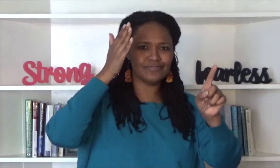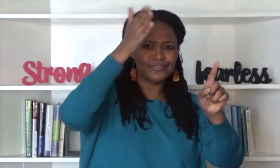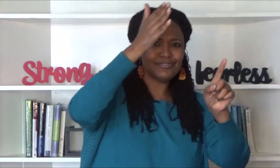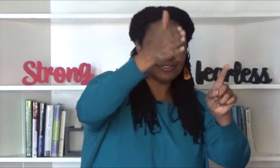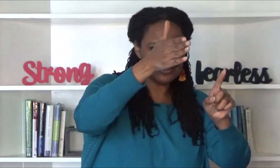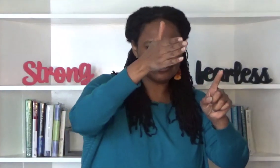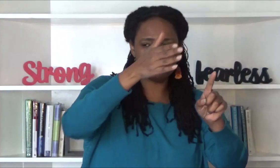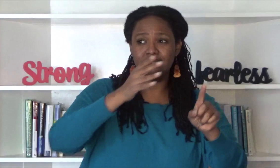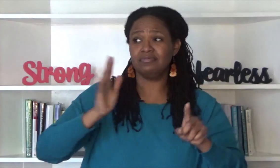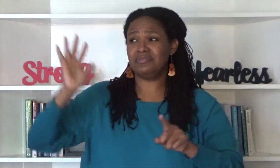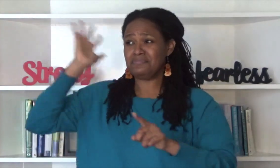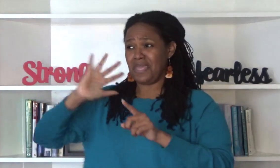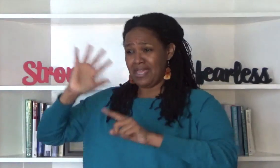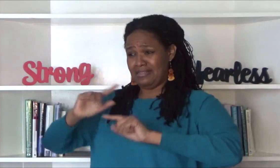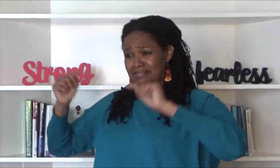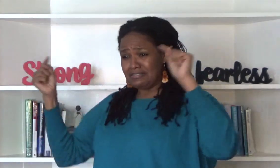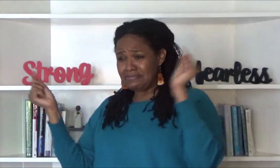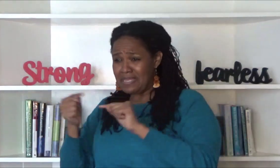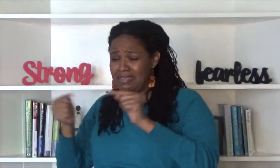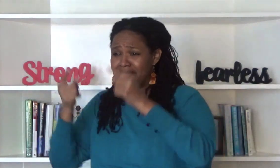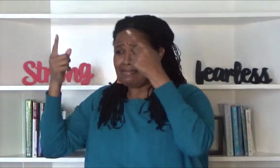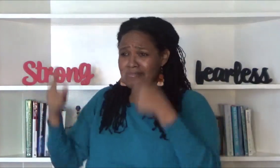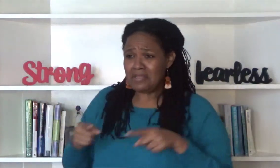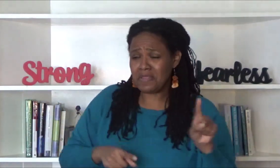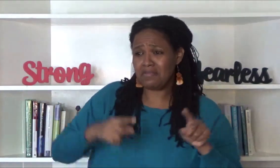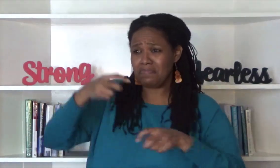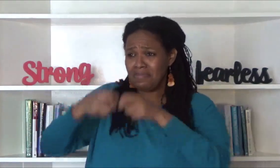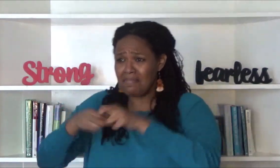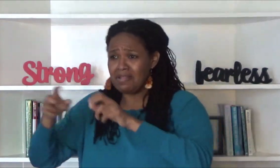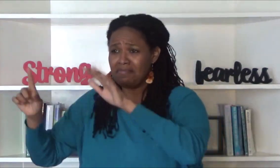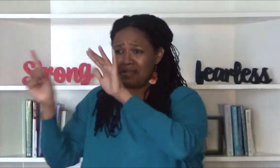to the future forward focus of how